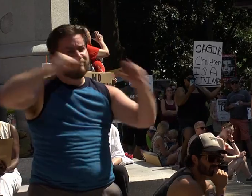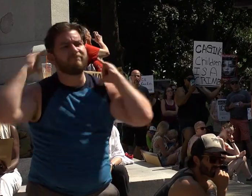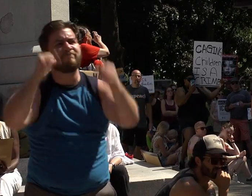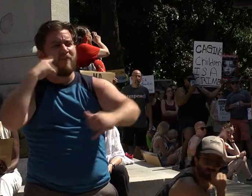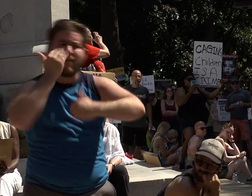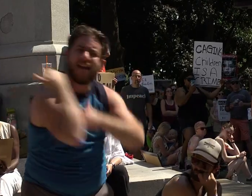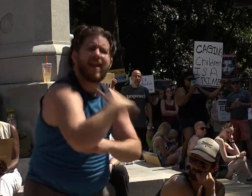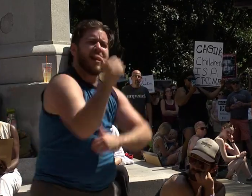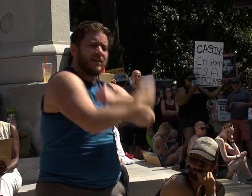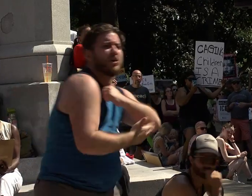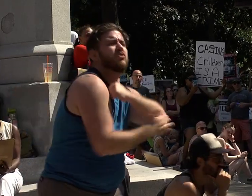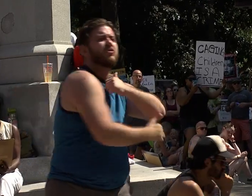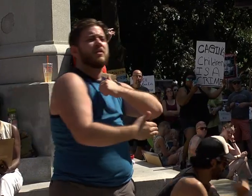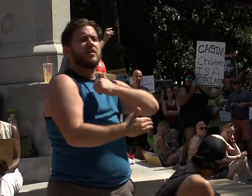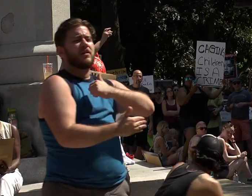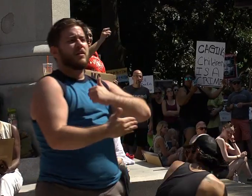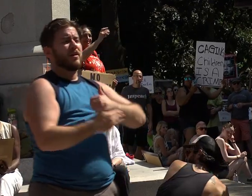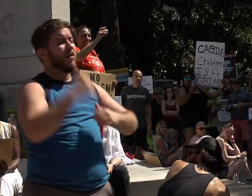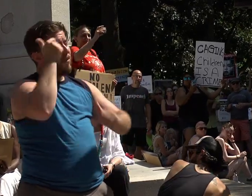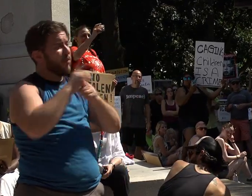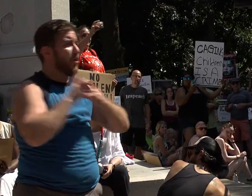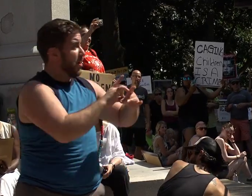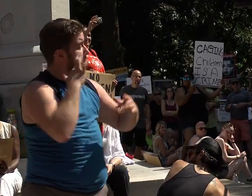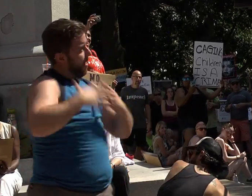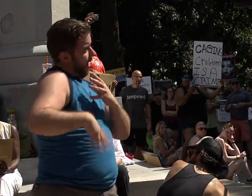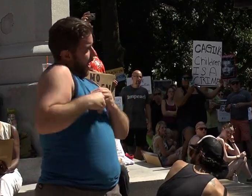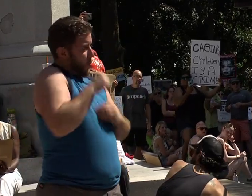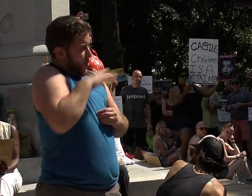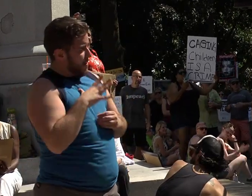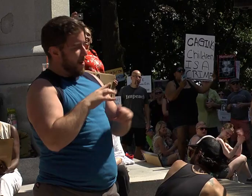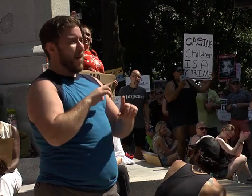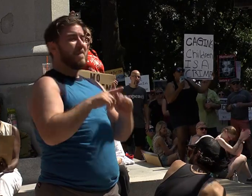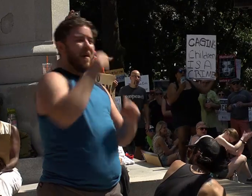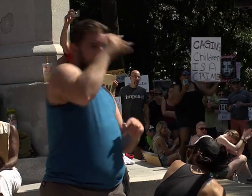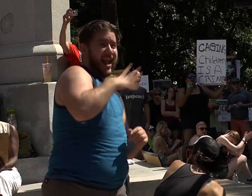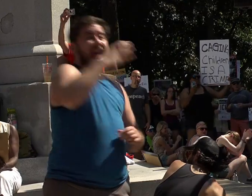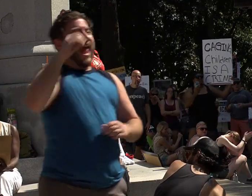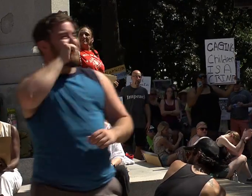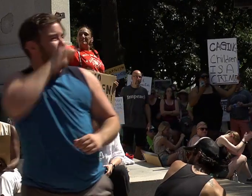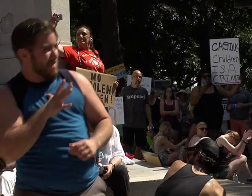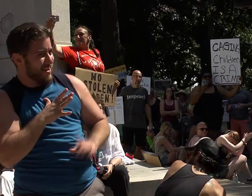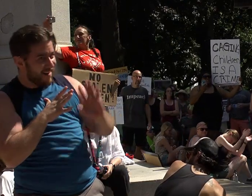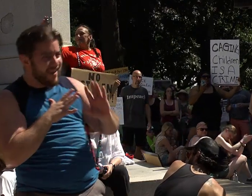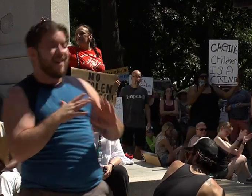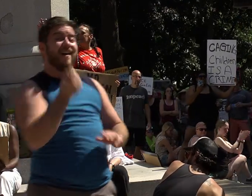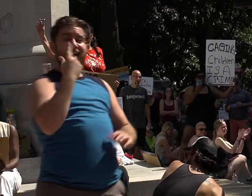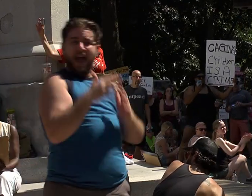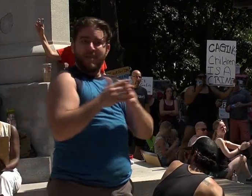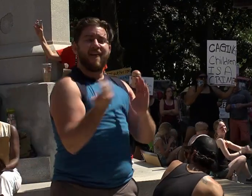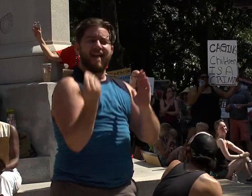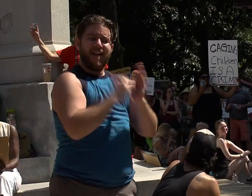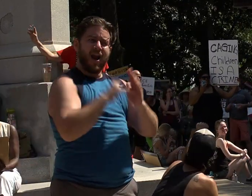proclaim the brotherhood of man, and I'm going to add woman, just by the way, and take heart because America, once again, is